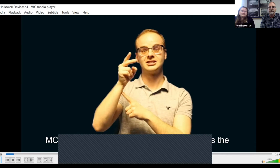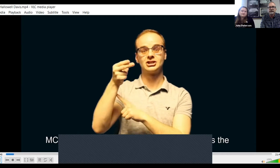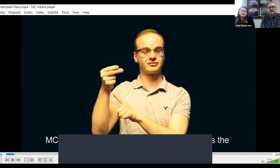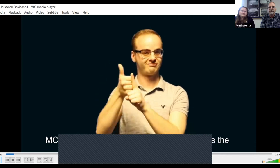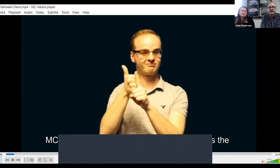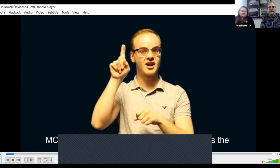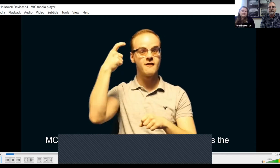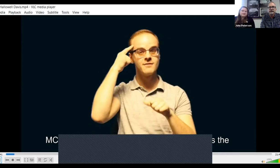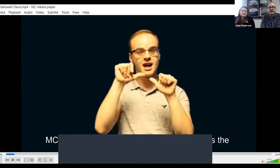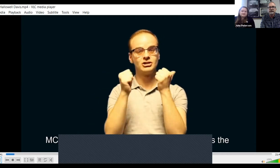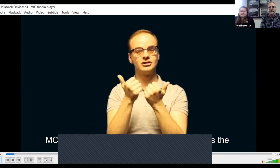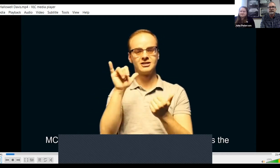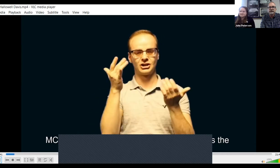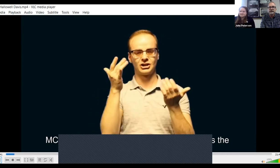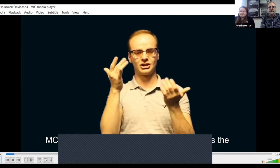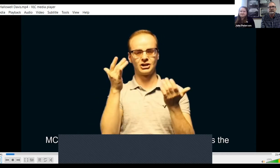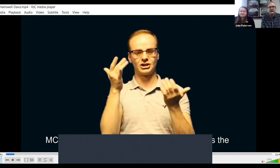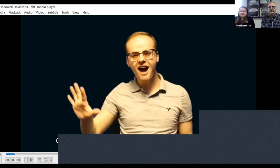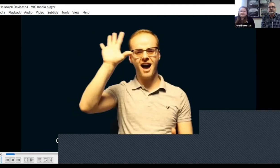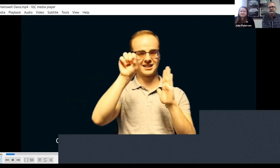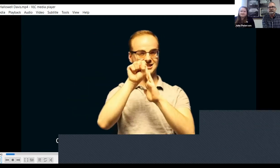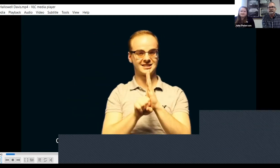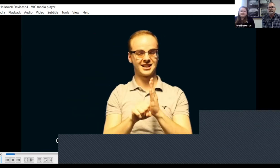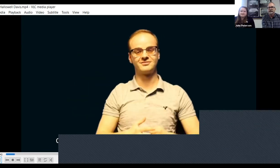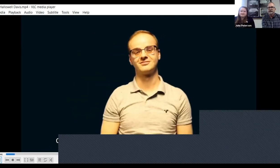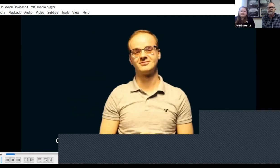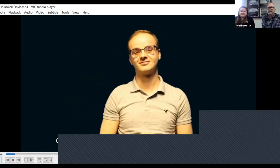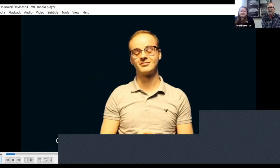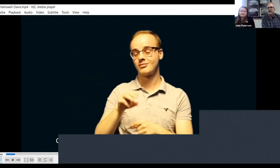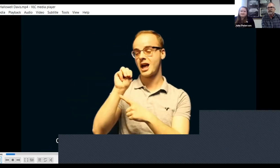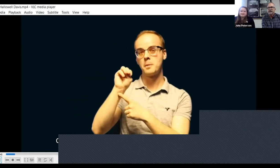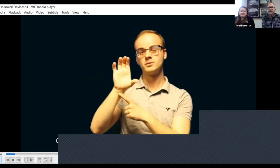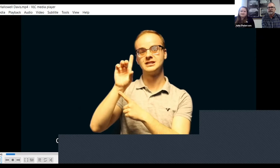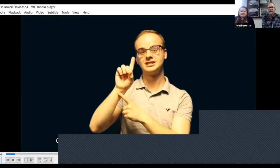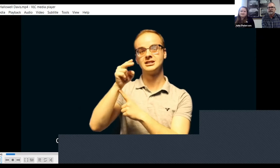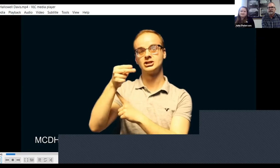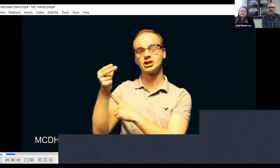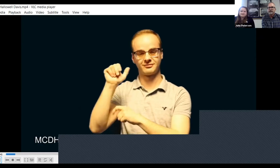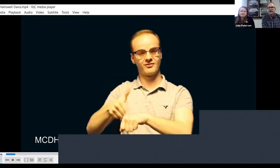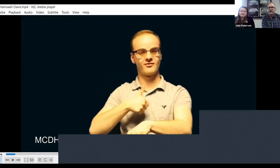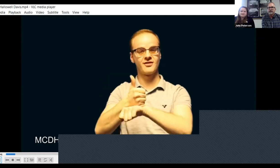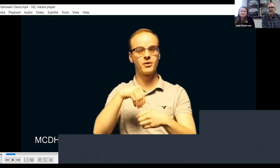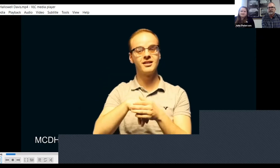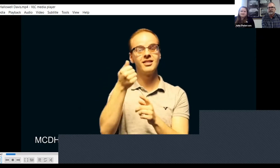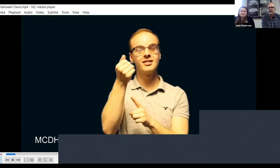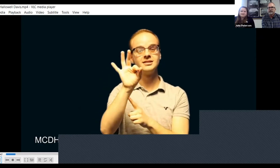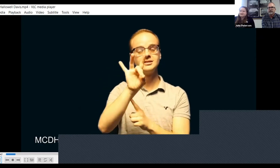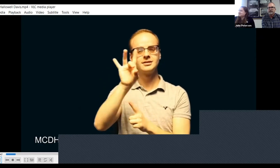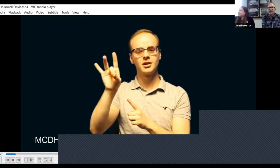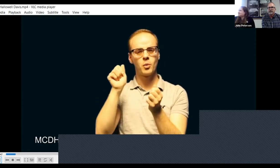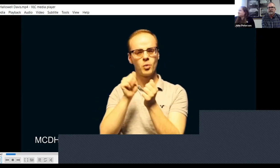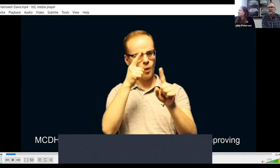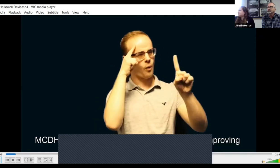MCDHH is a governmental agency that serves the deaf community across the state of Missouri. MCDHH was founded in